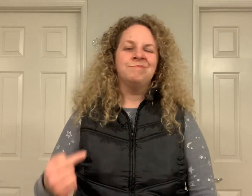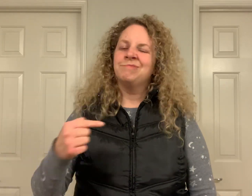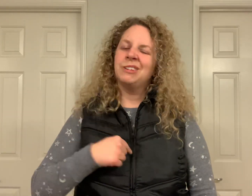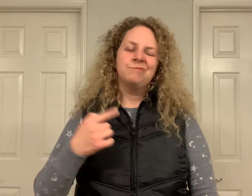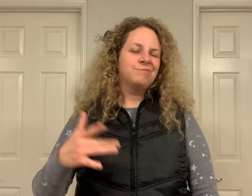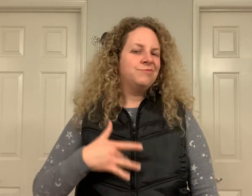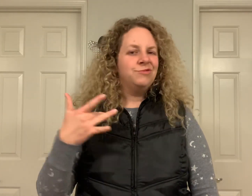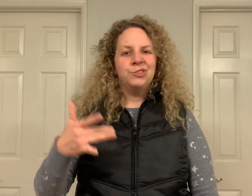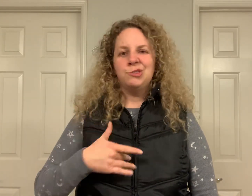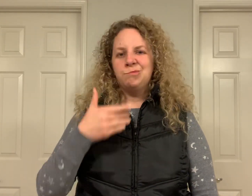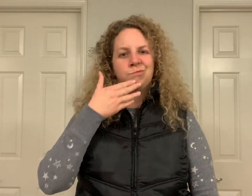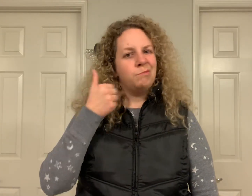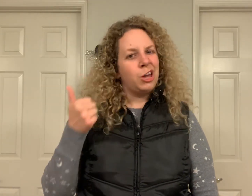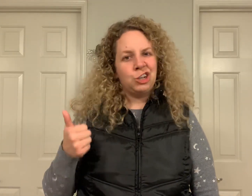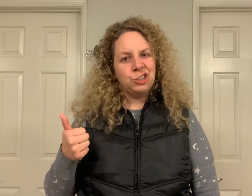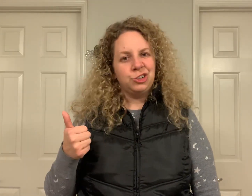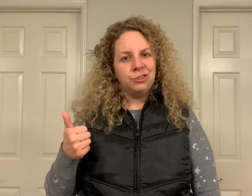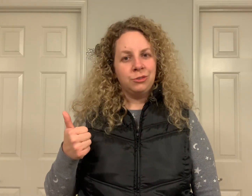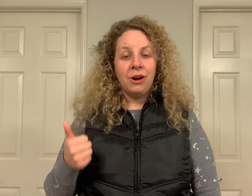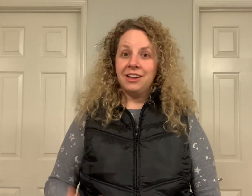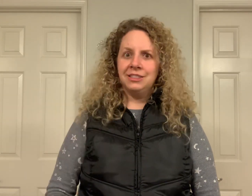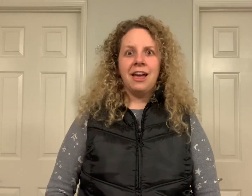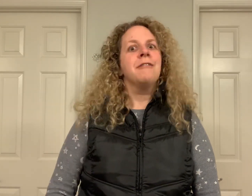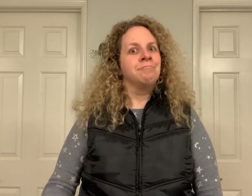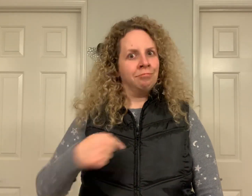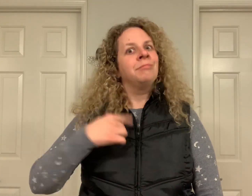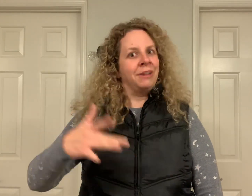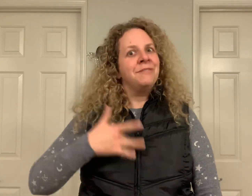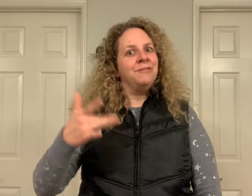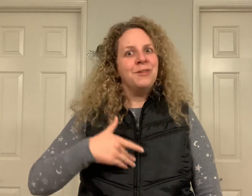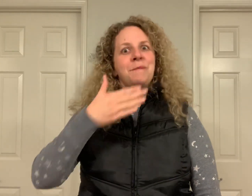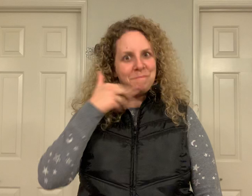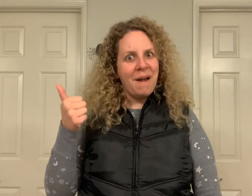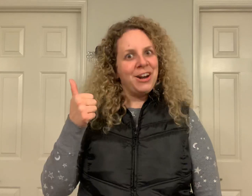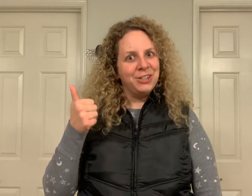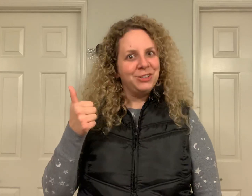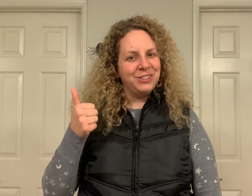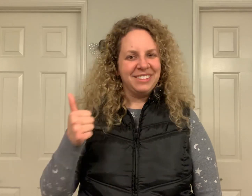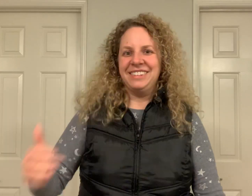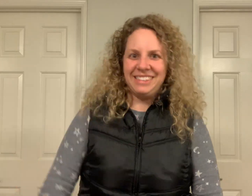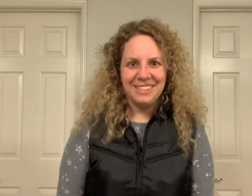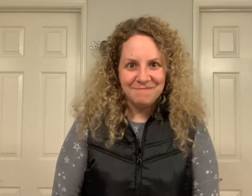or you can say, bye.